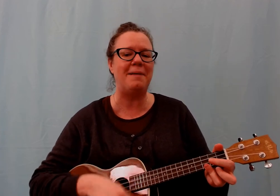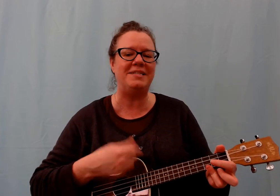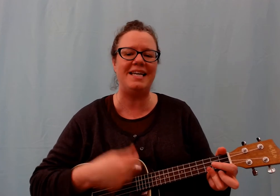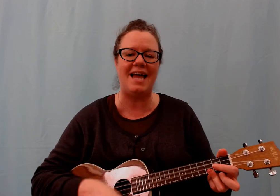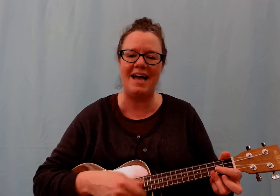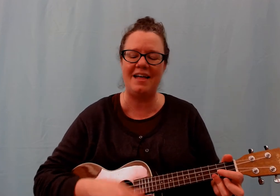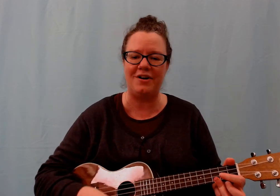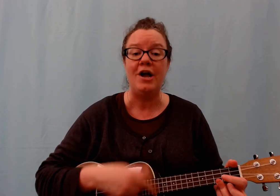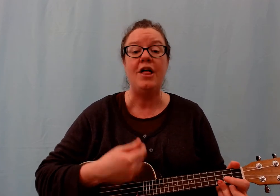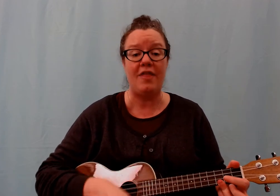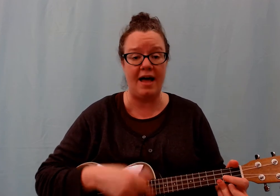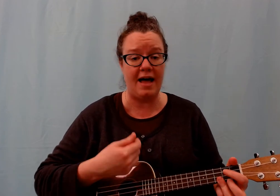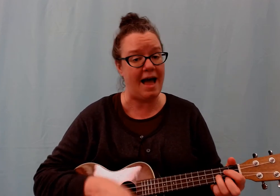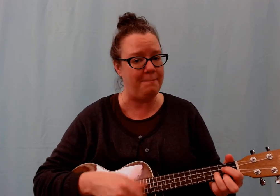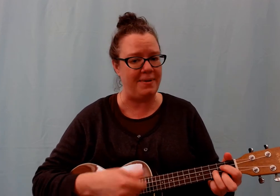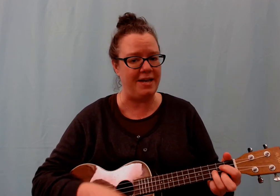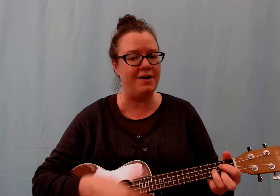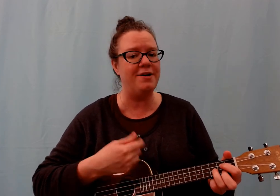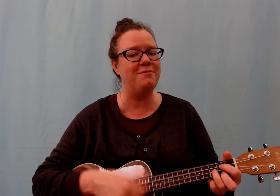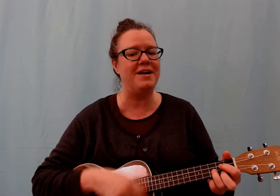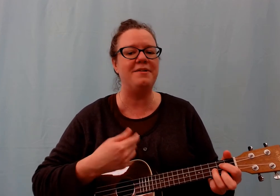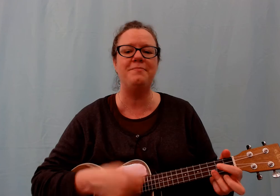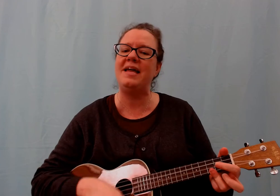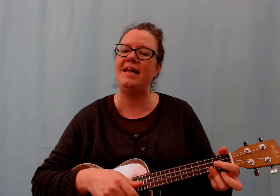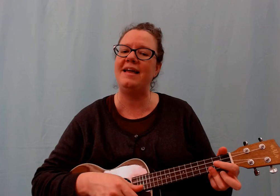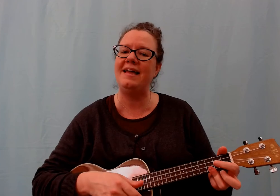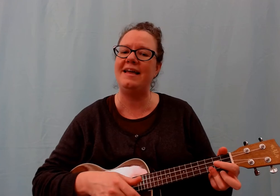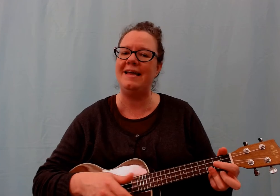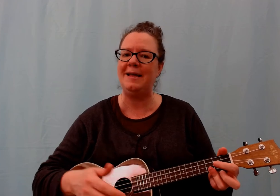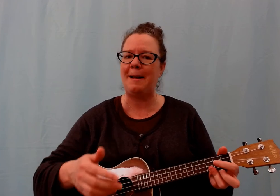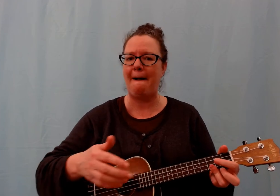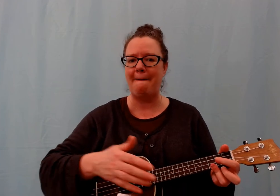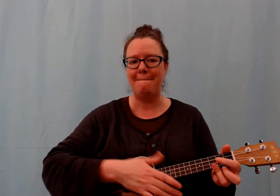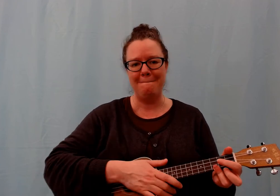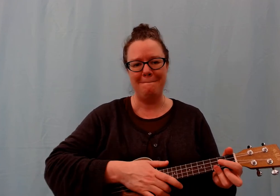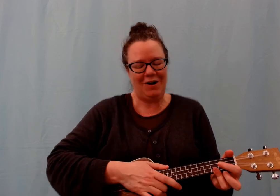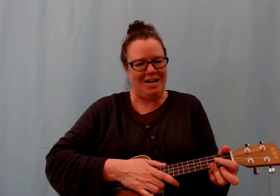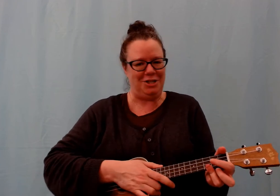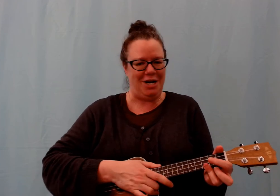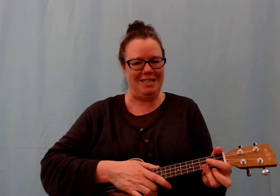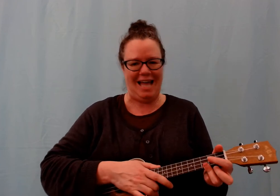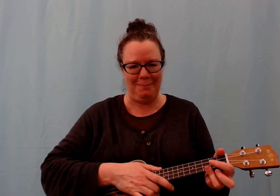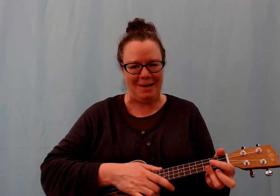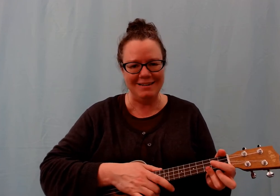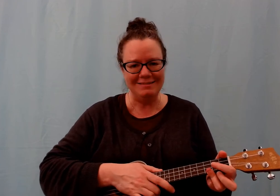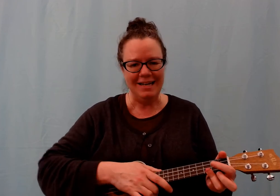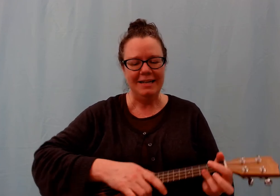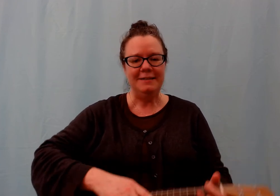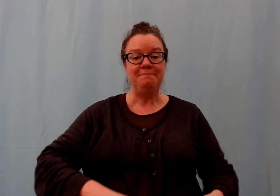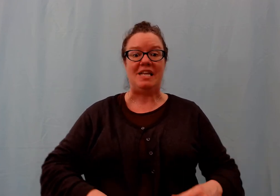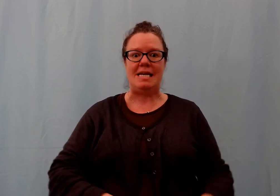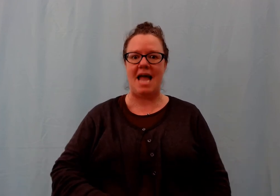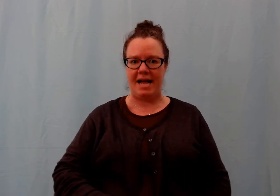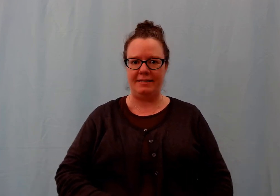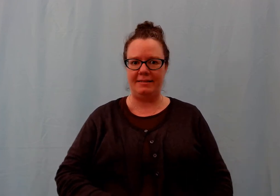clap together, the happier we'll be. Great job clapping. Next,